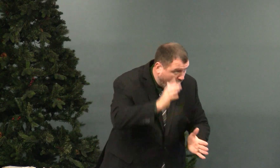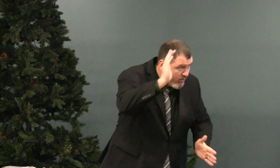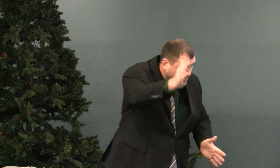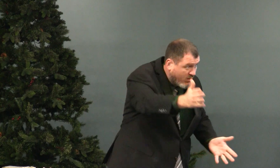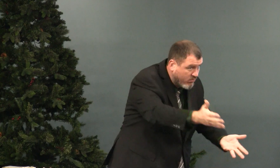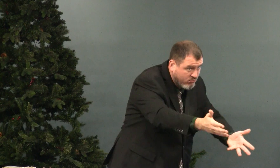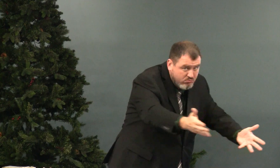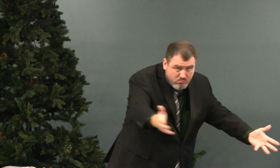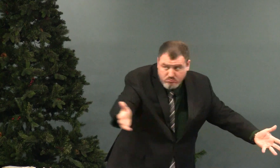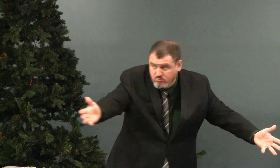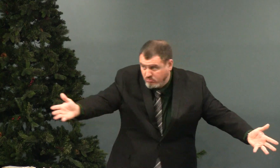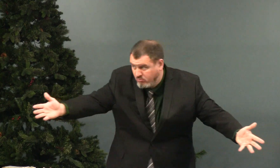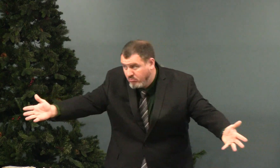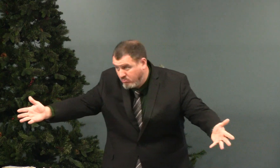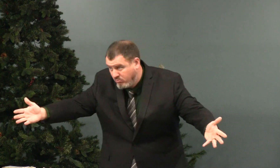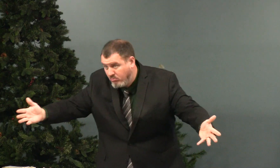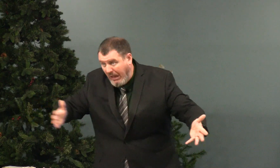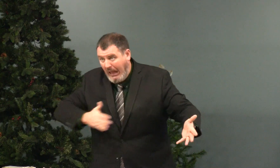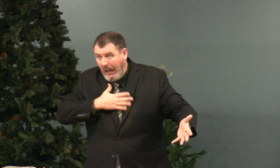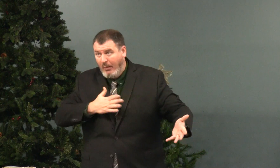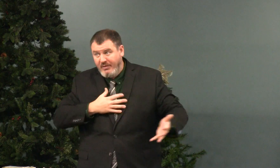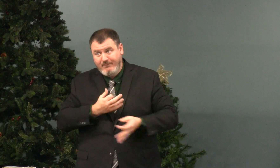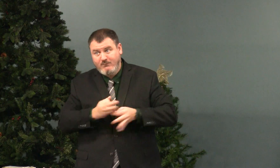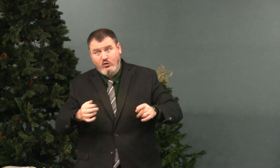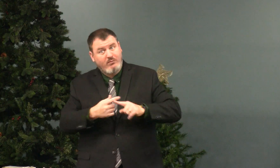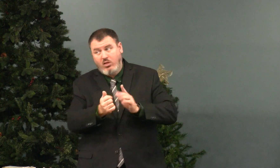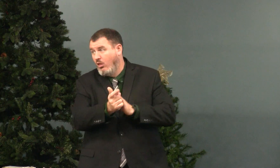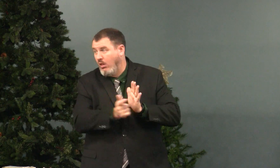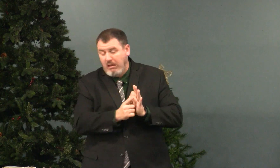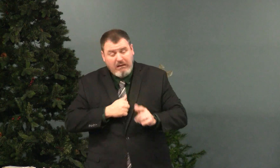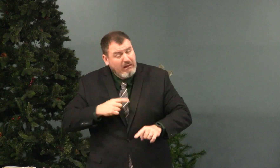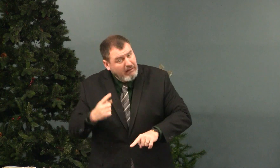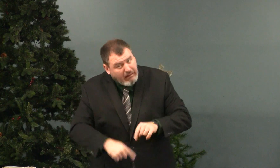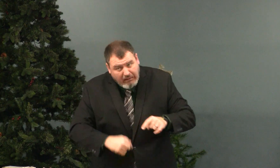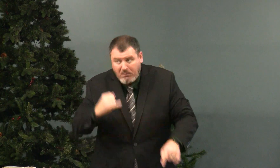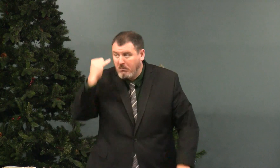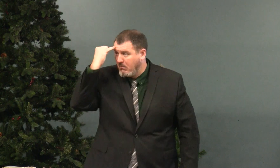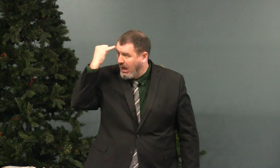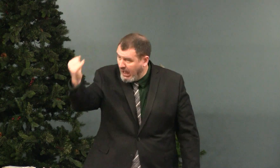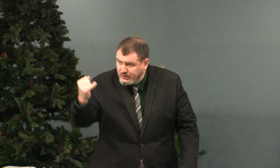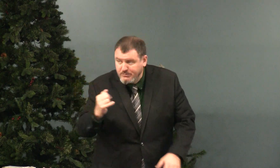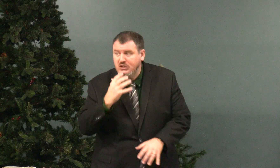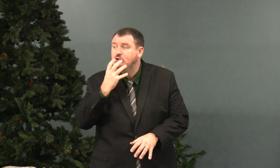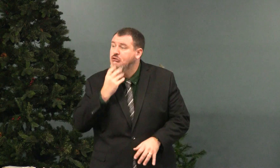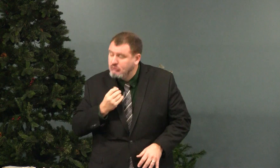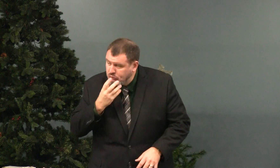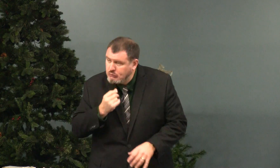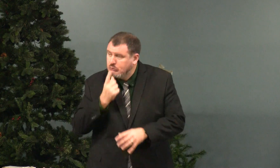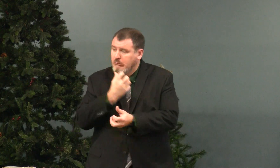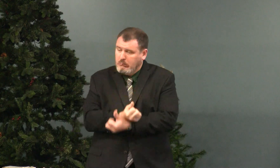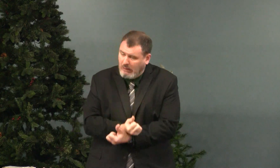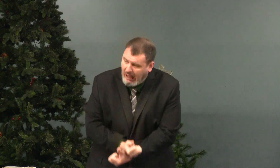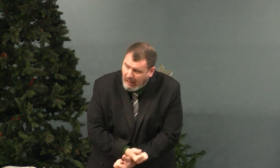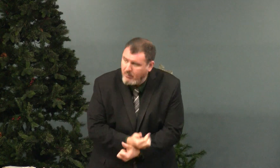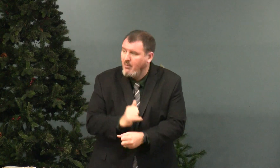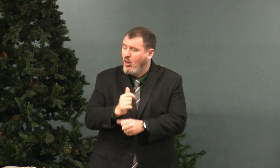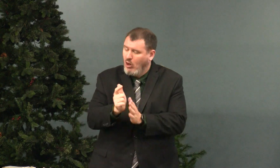to preach the gospel. Amen? I'm happy I'm free from the law. I can't imagine being